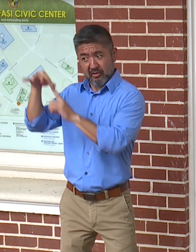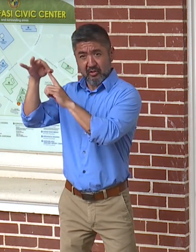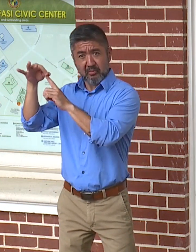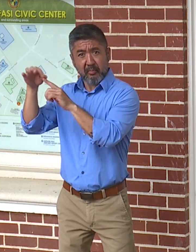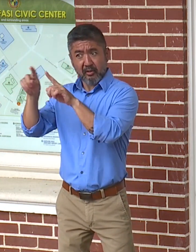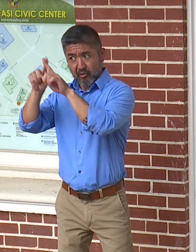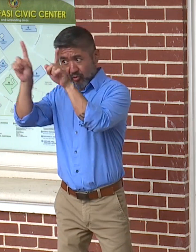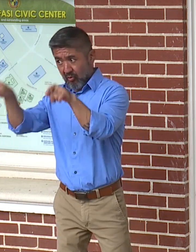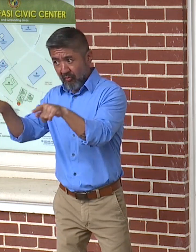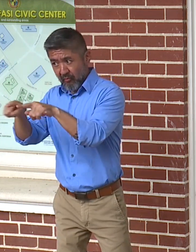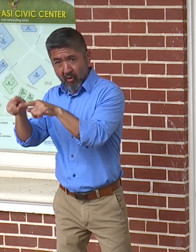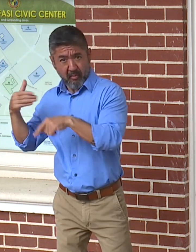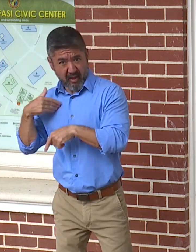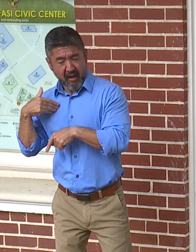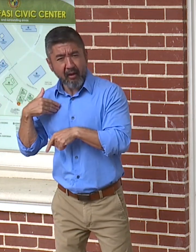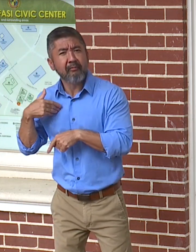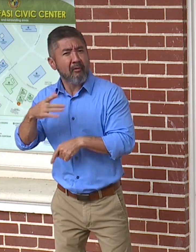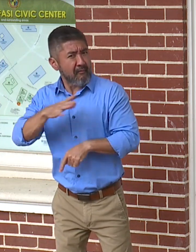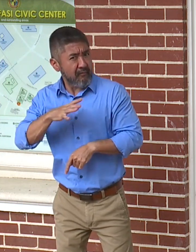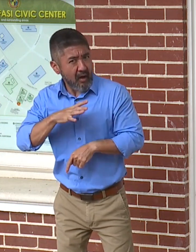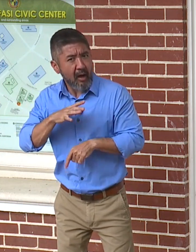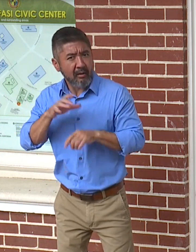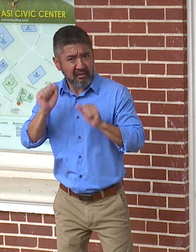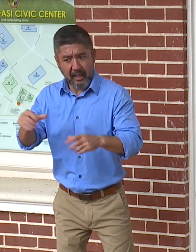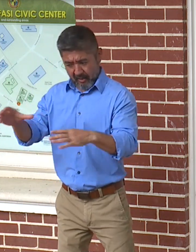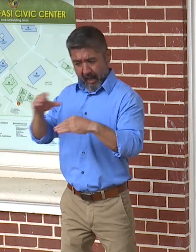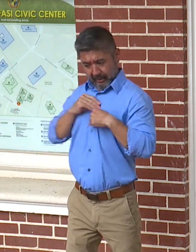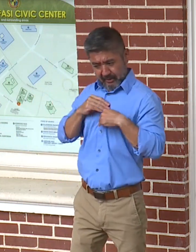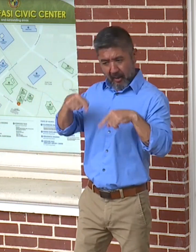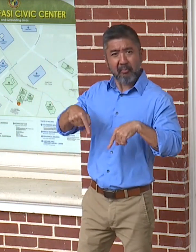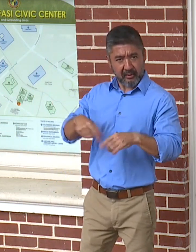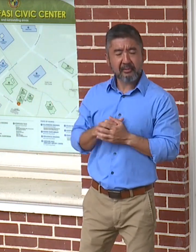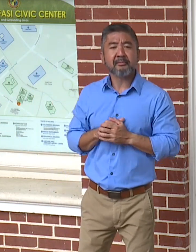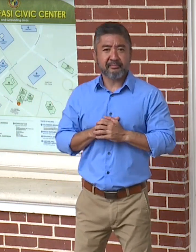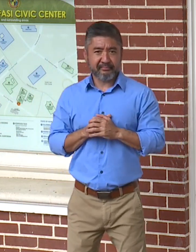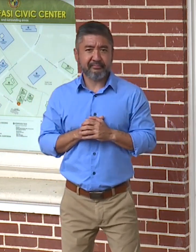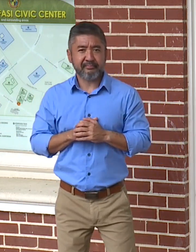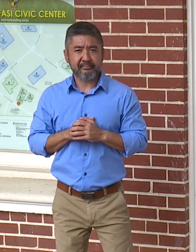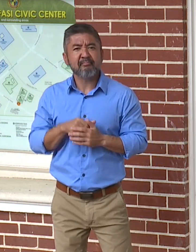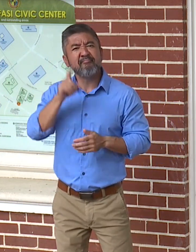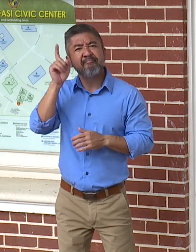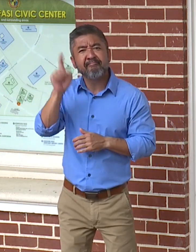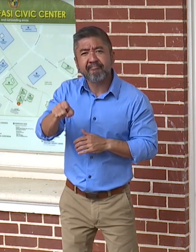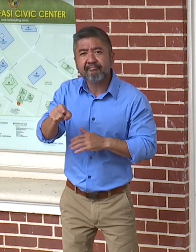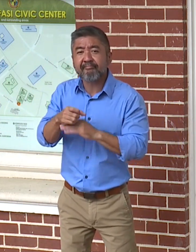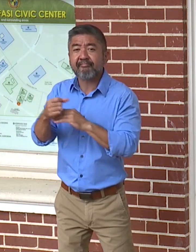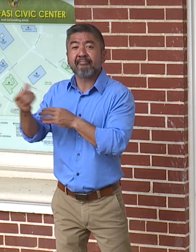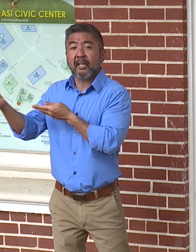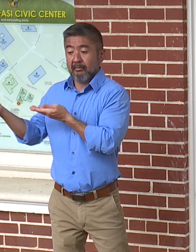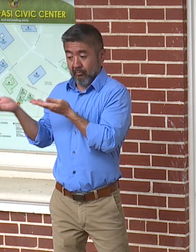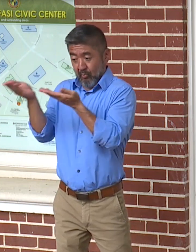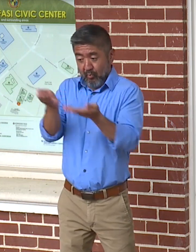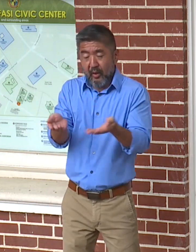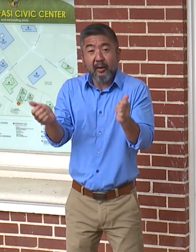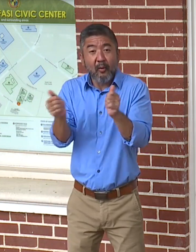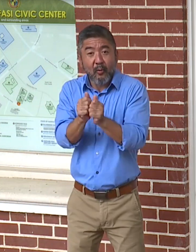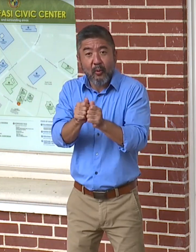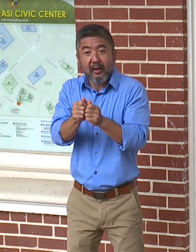driver's vision certificate. You will need to submit this with your renewal application.